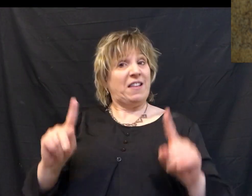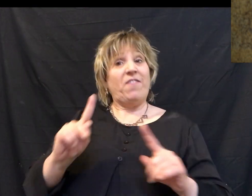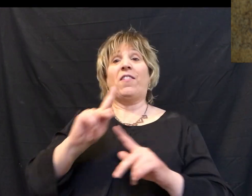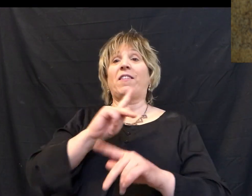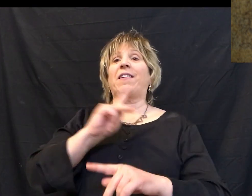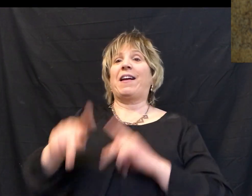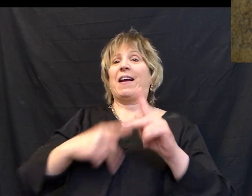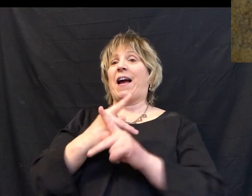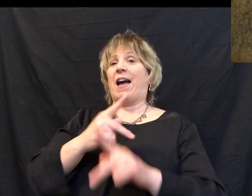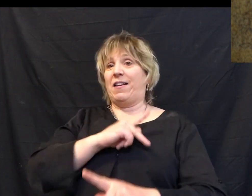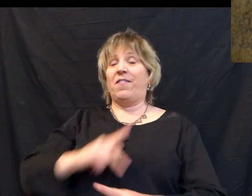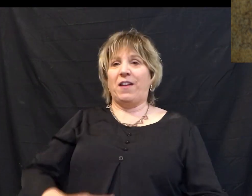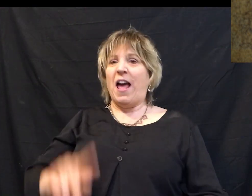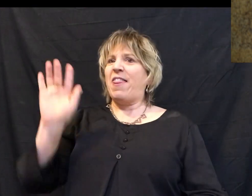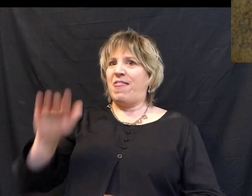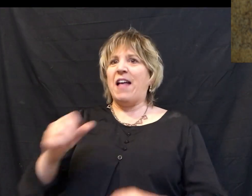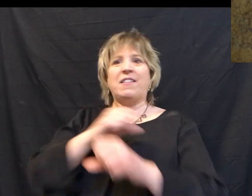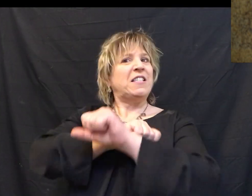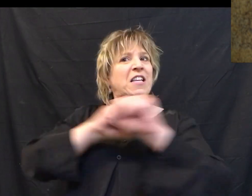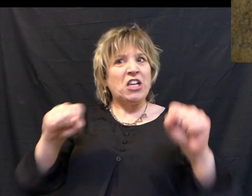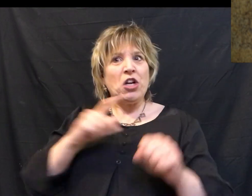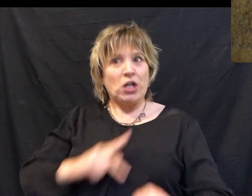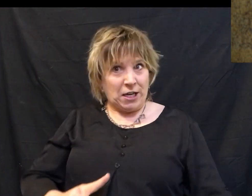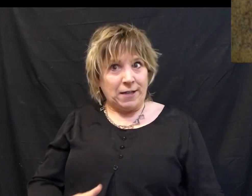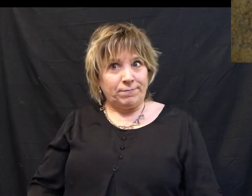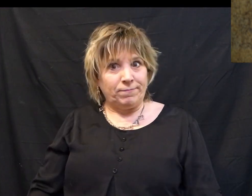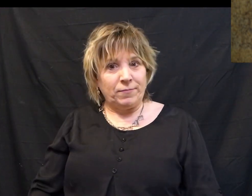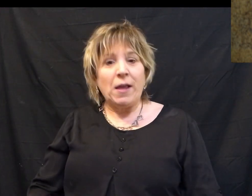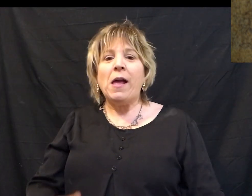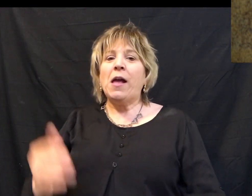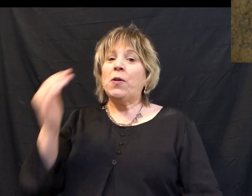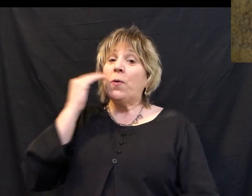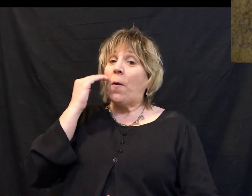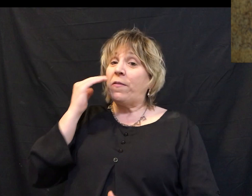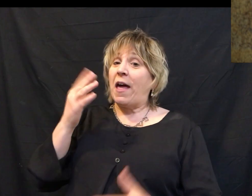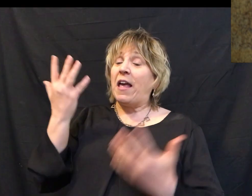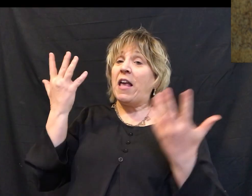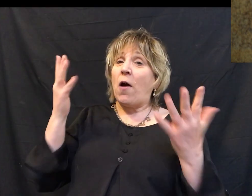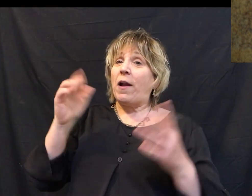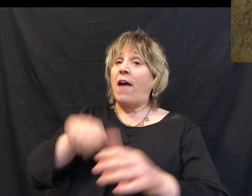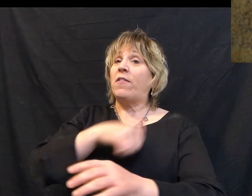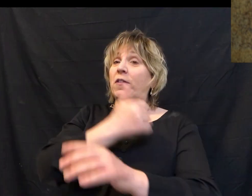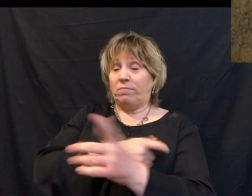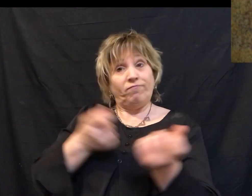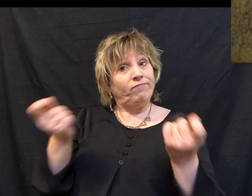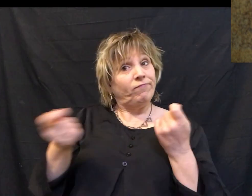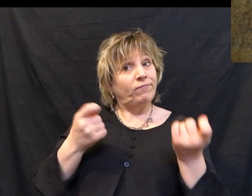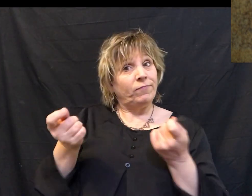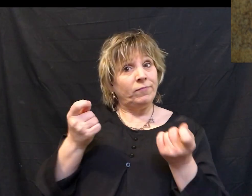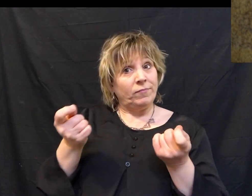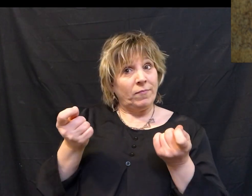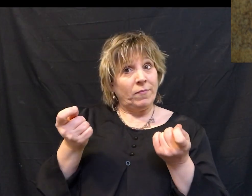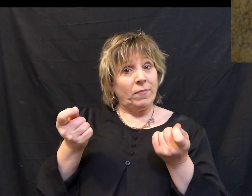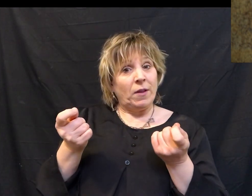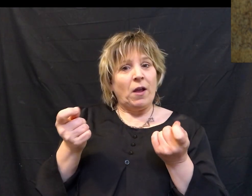is a different kind of king. That is a secure king. And knowing that he has authority and has control,